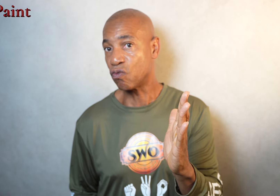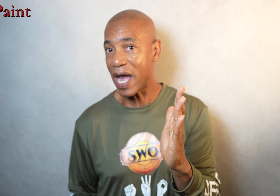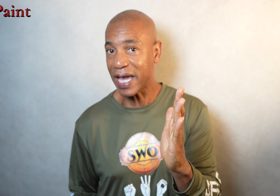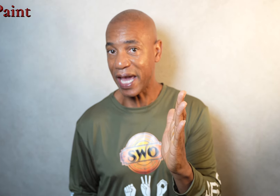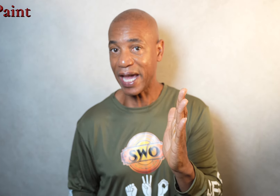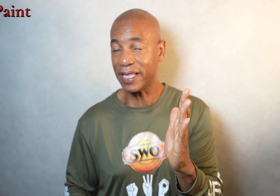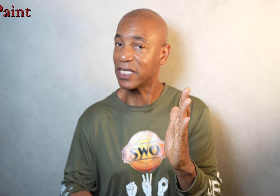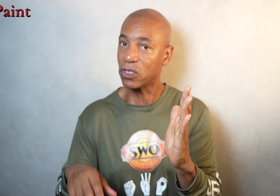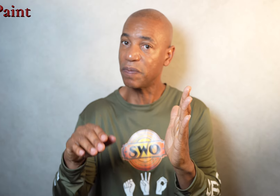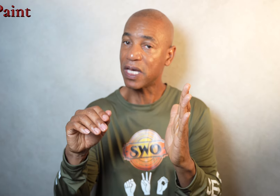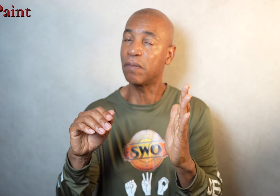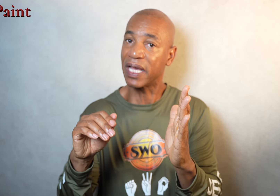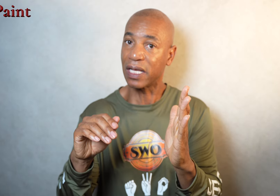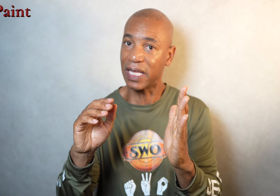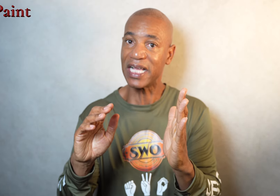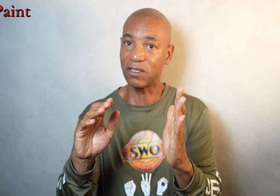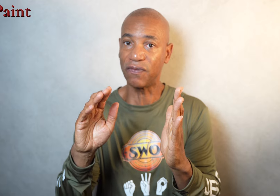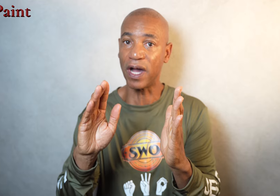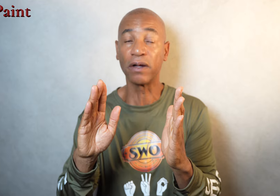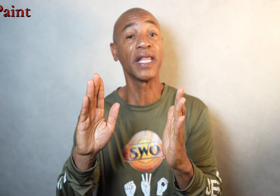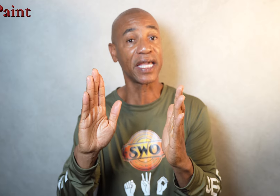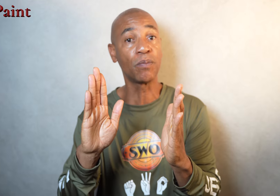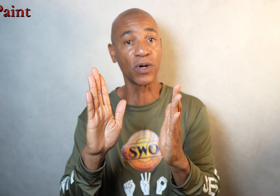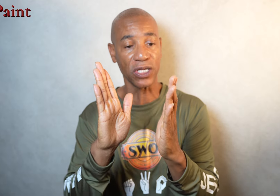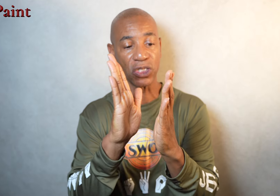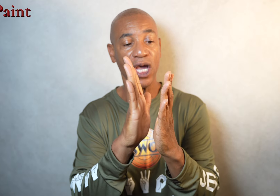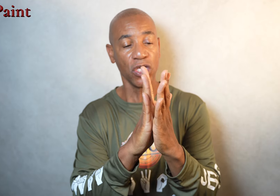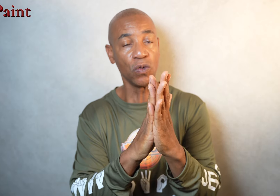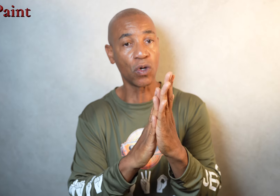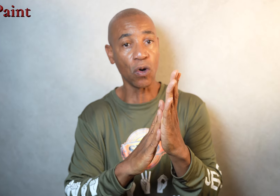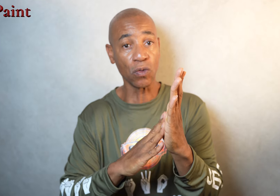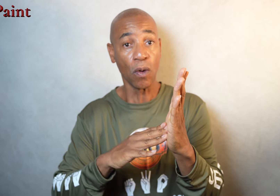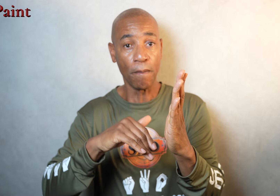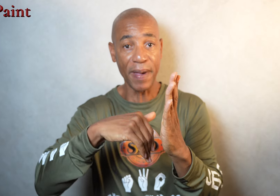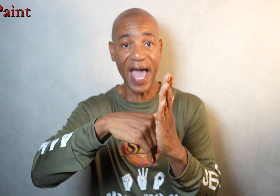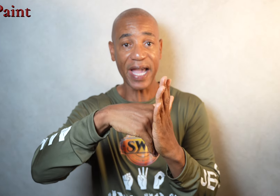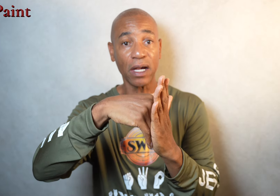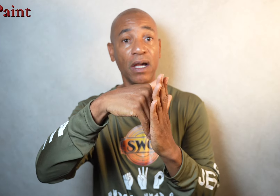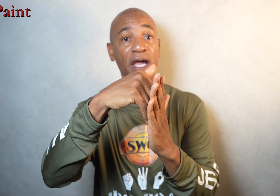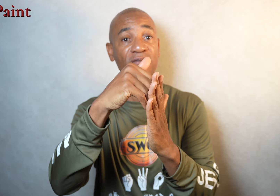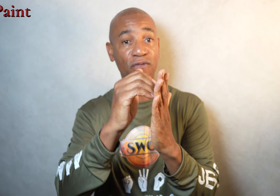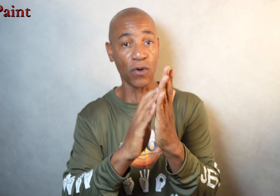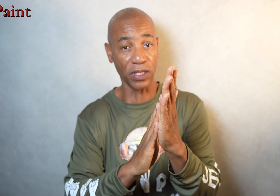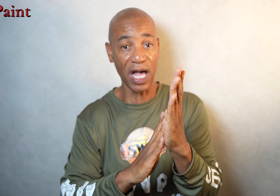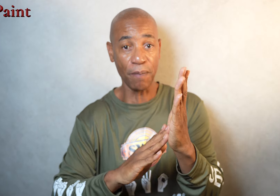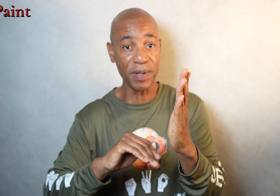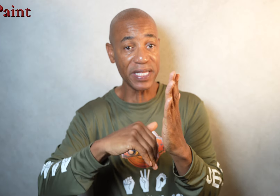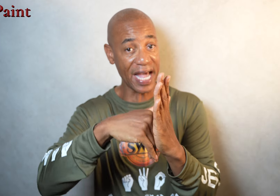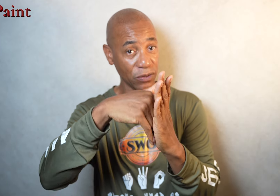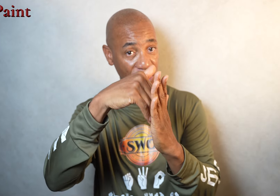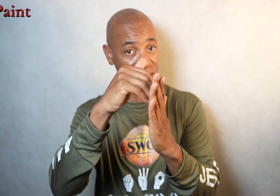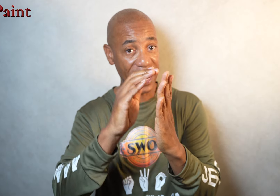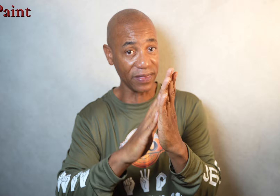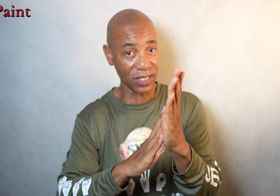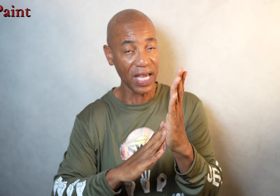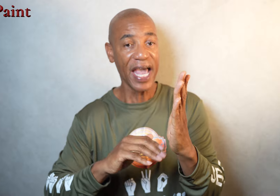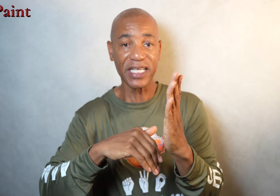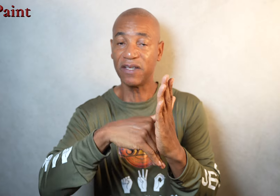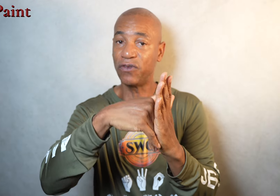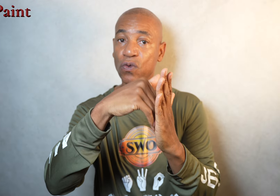right hand, that's going to become like a classifier, like a brush. You will go back and forth, up and down, just like this, as if you